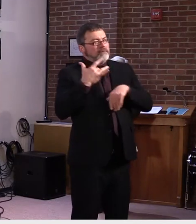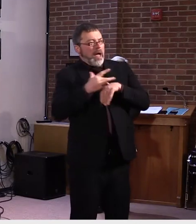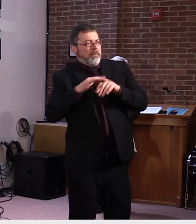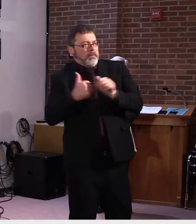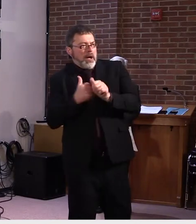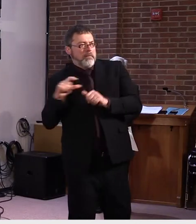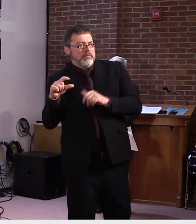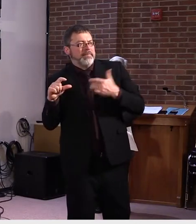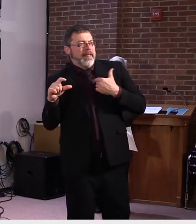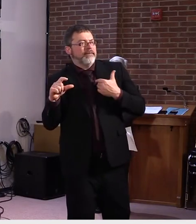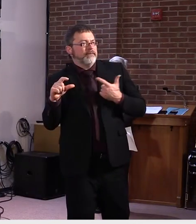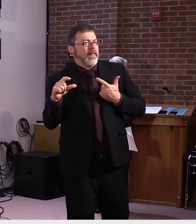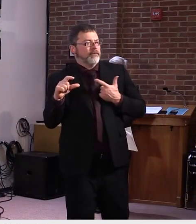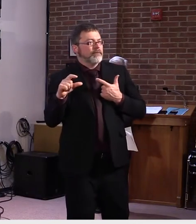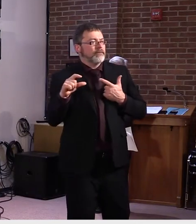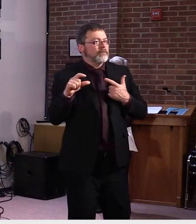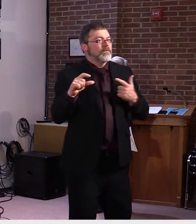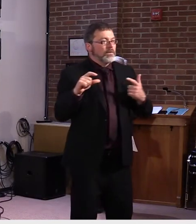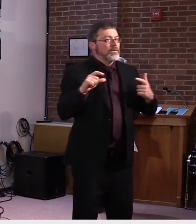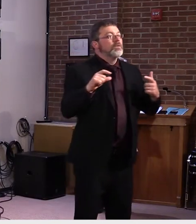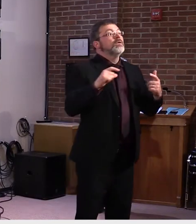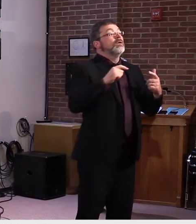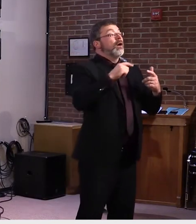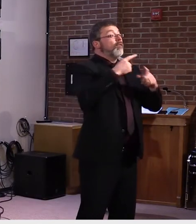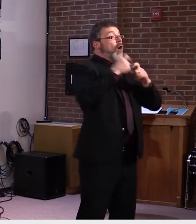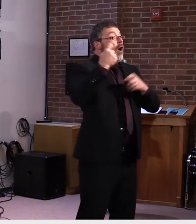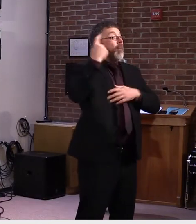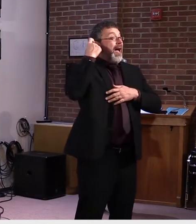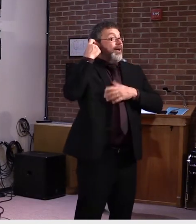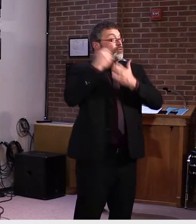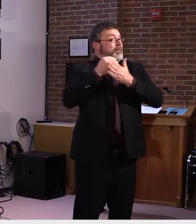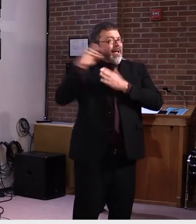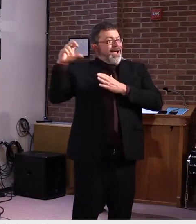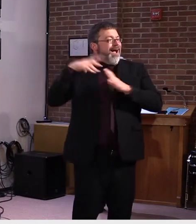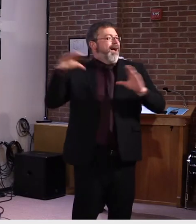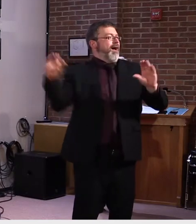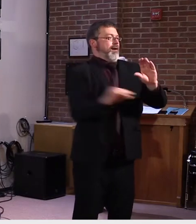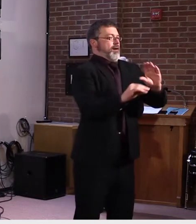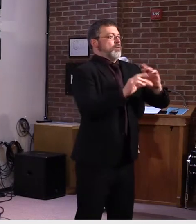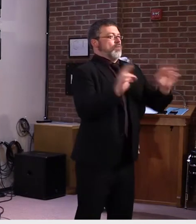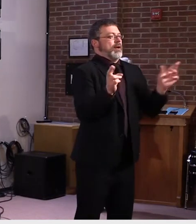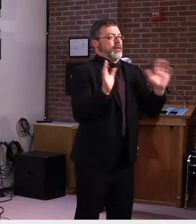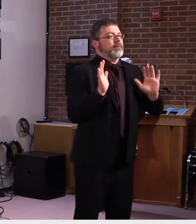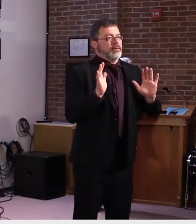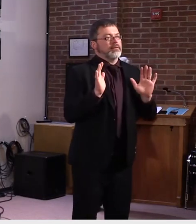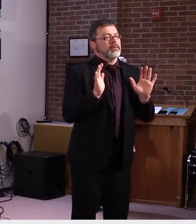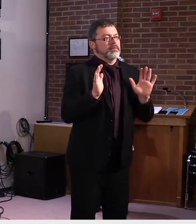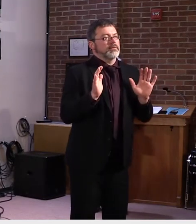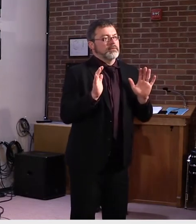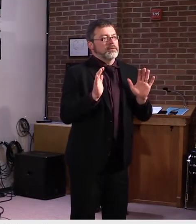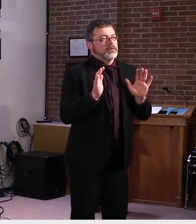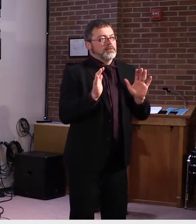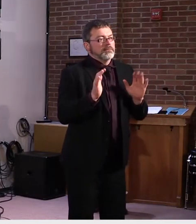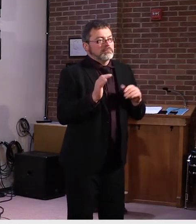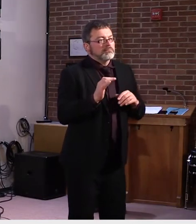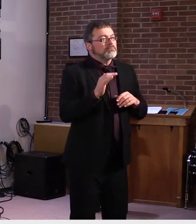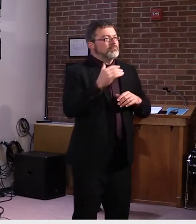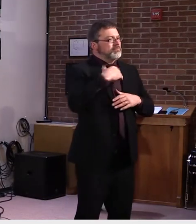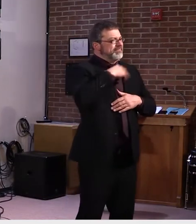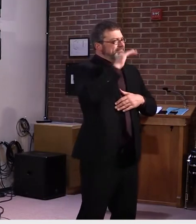need, as well with our discipline approach and asking our cabinet members to restrict and